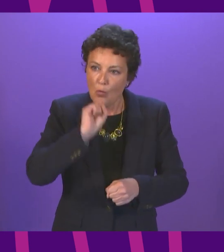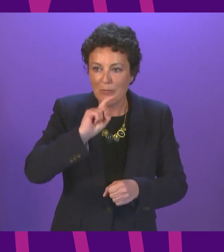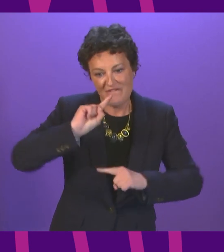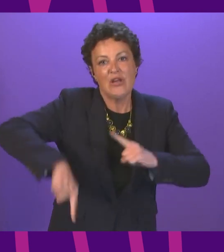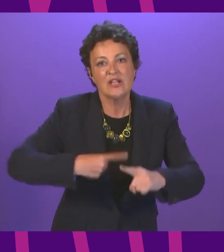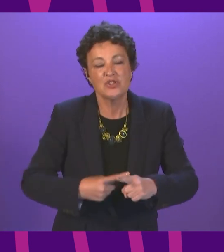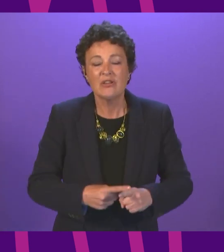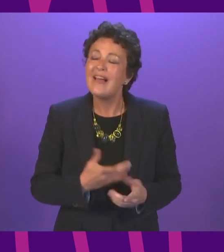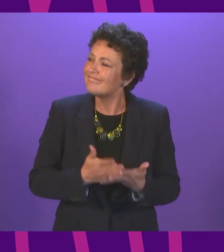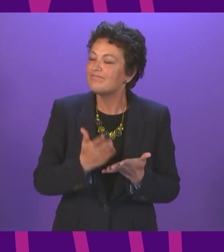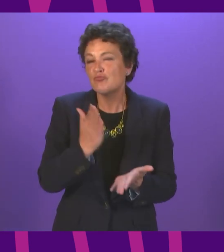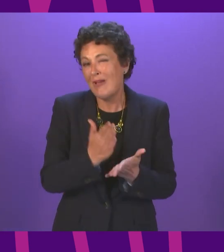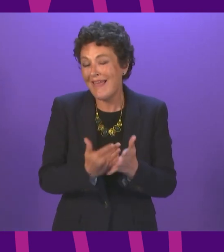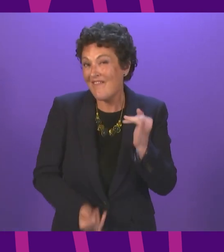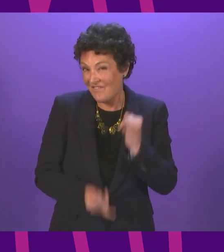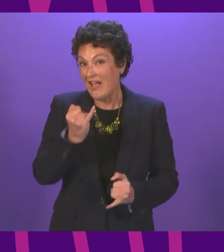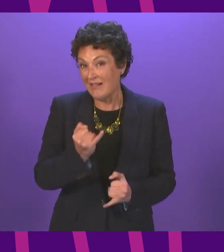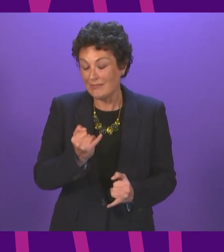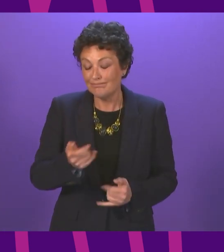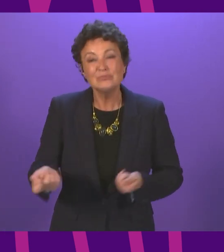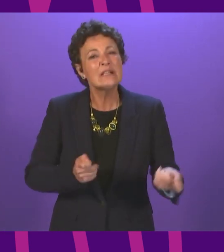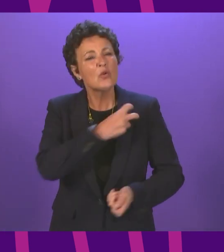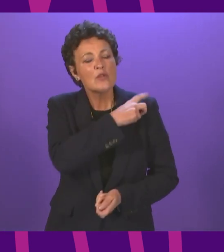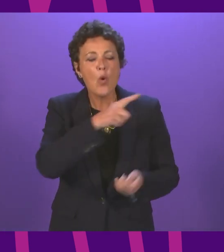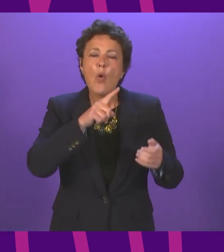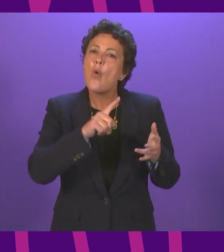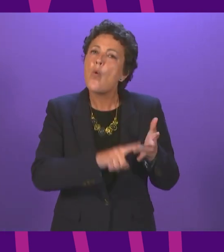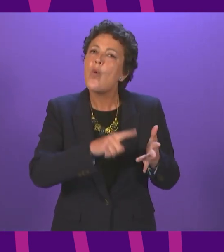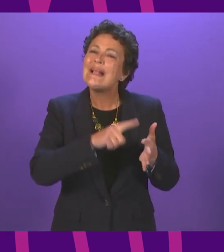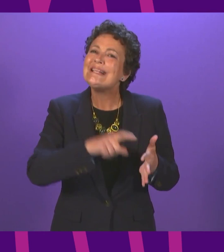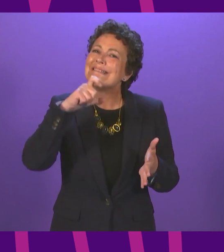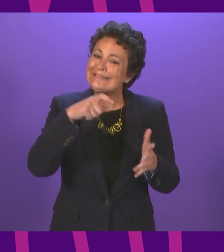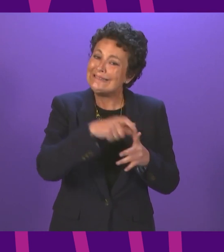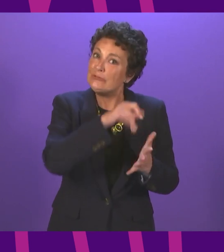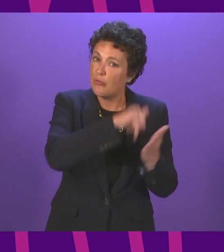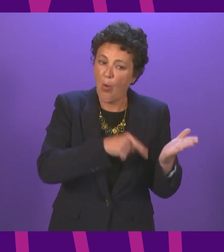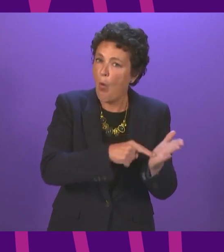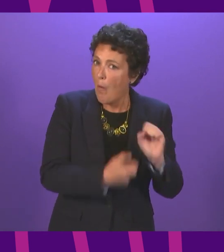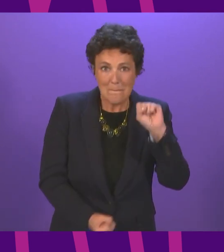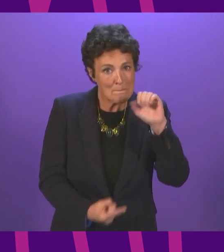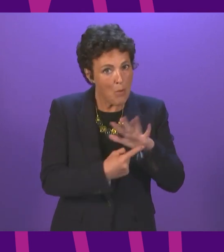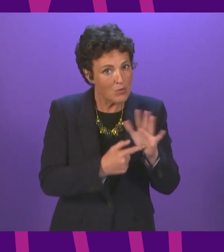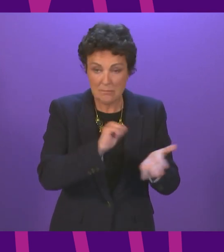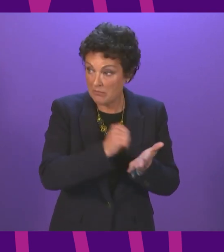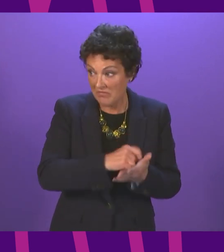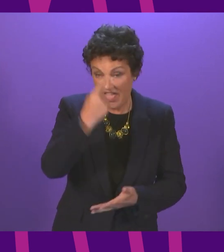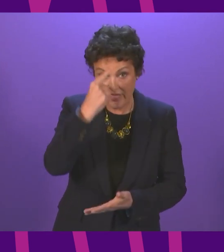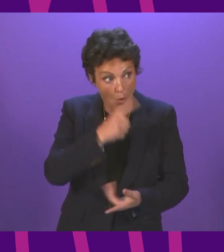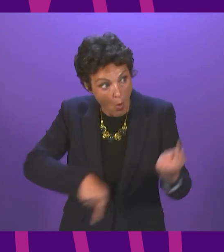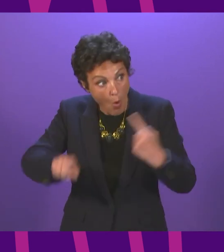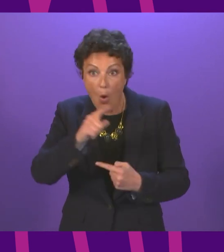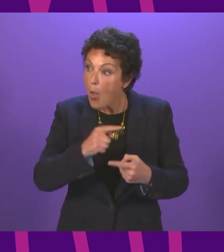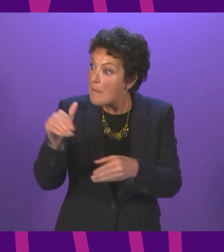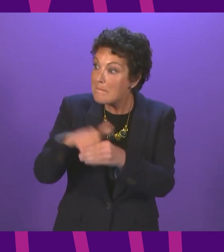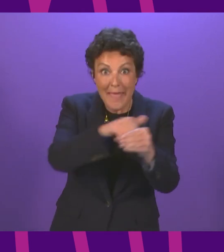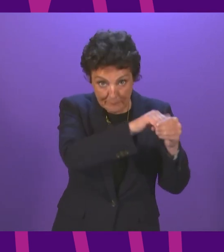finally, Presiding Officer, the OECD report is an important publication. And I think every member of this Parliament I know